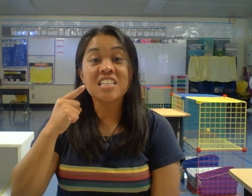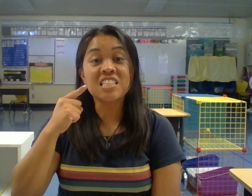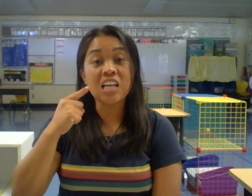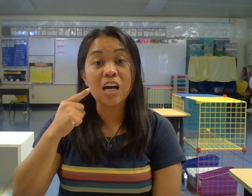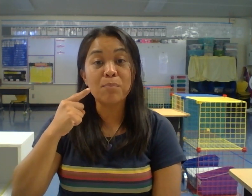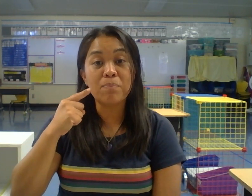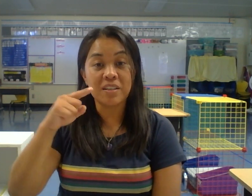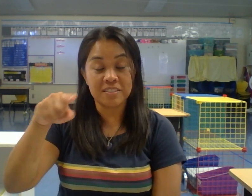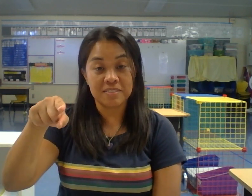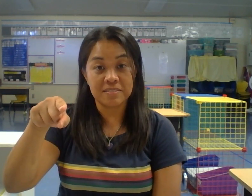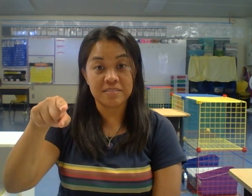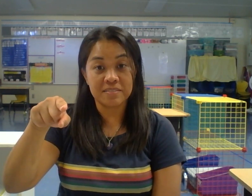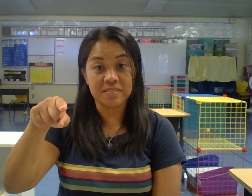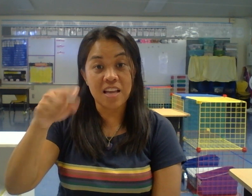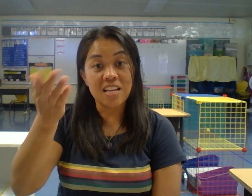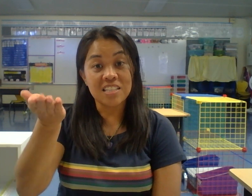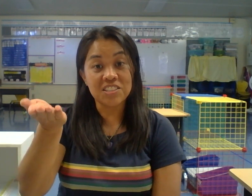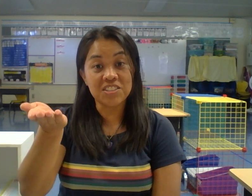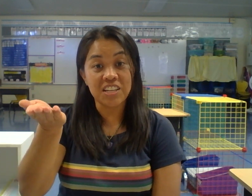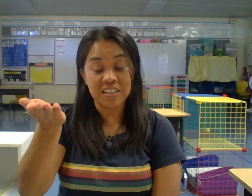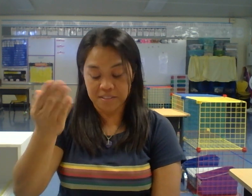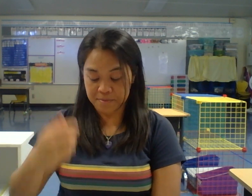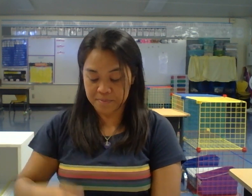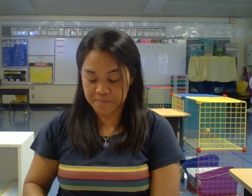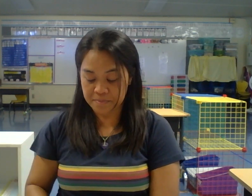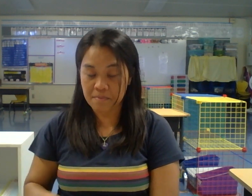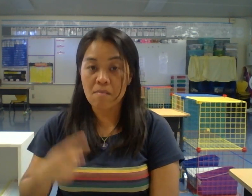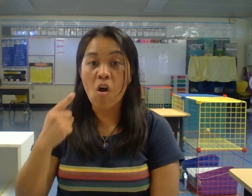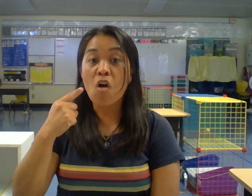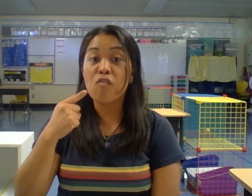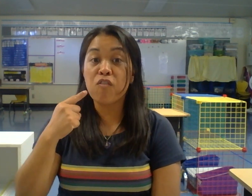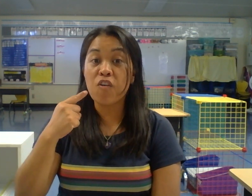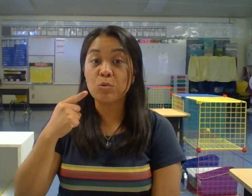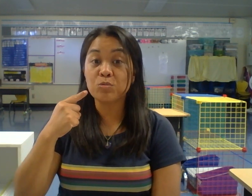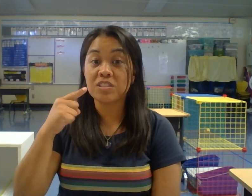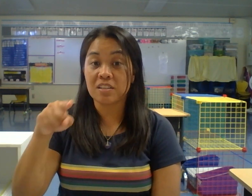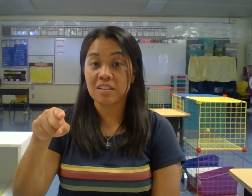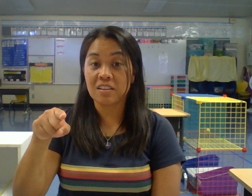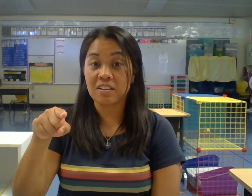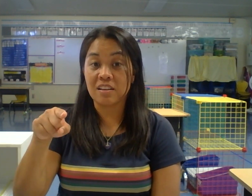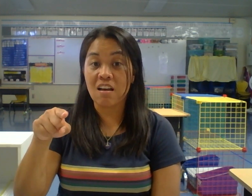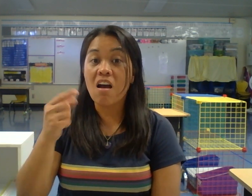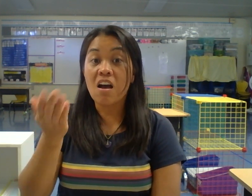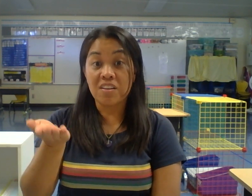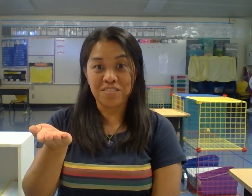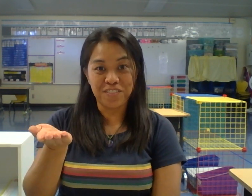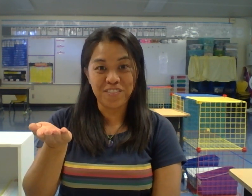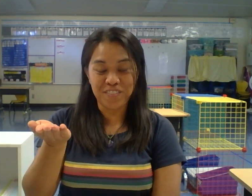Tub. T. Vote. T. N.